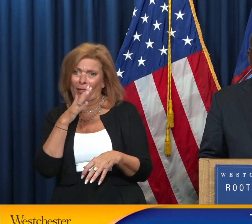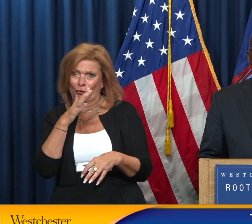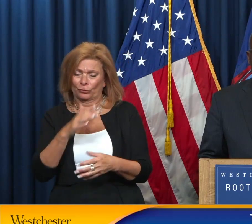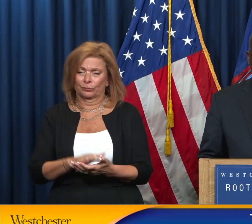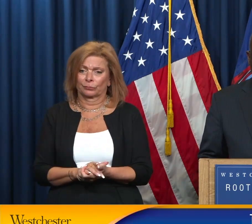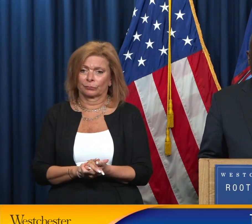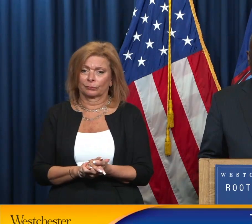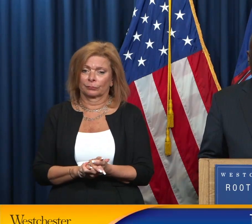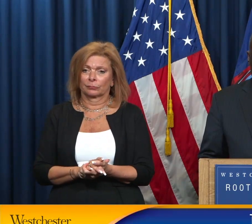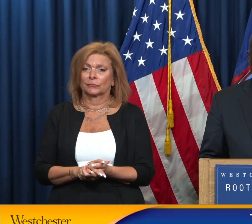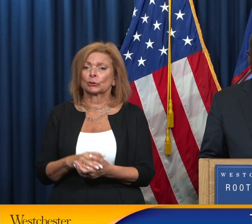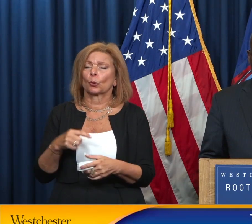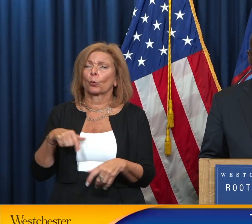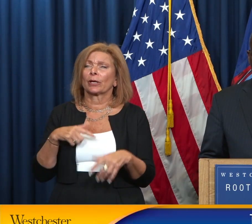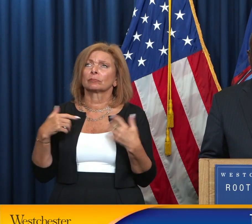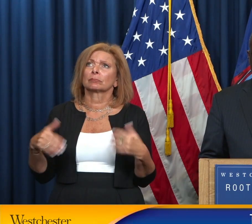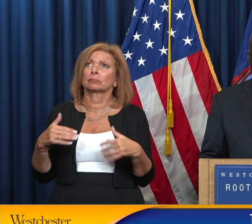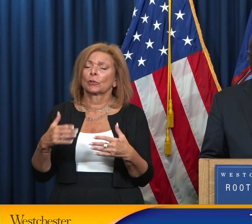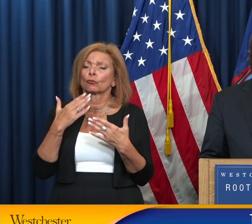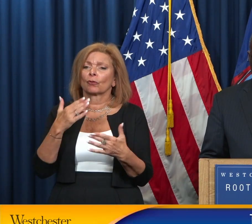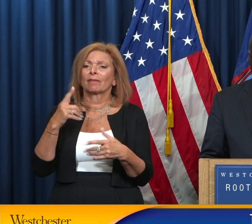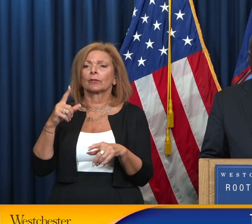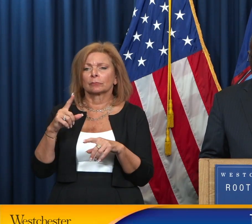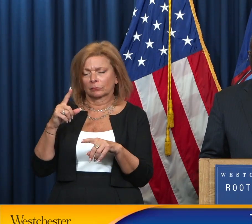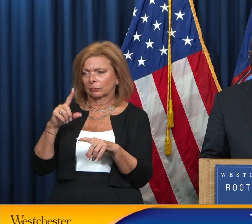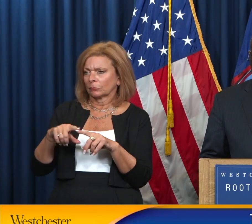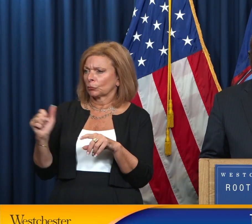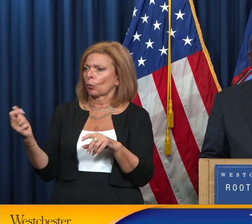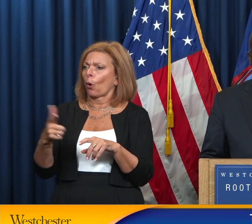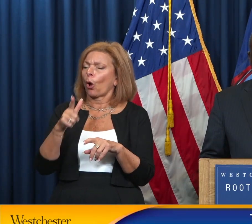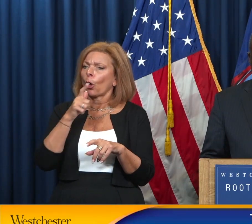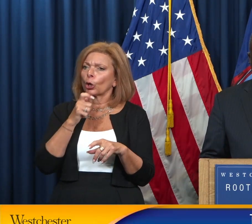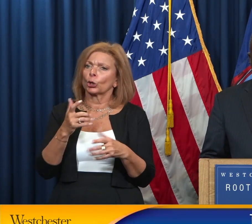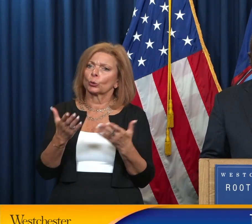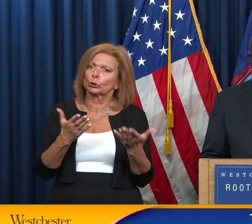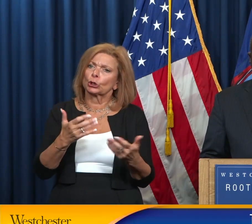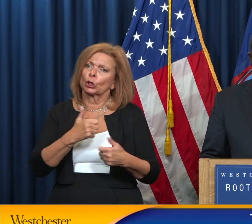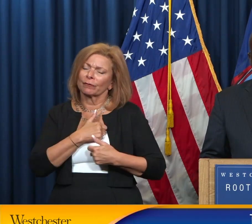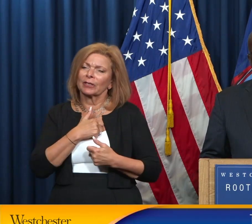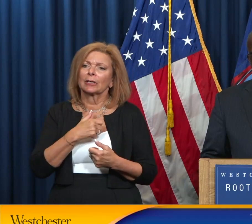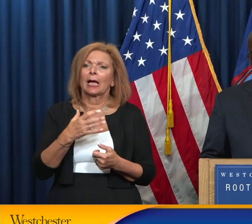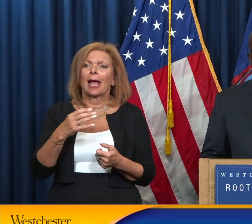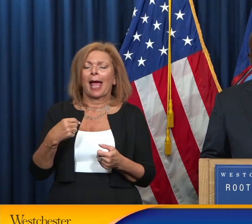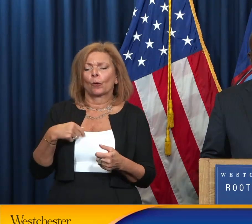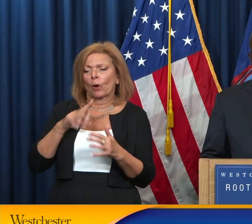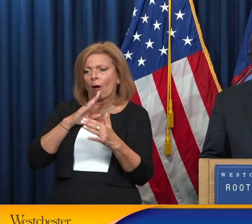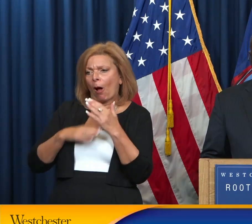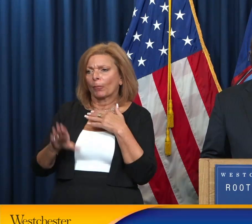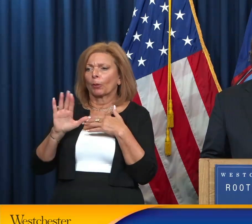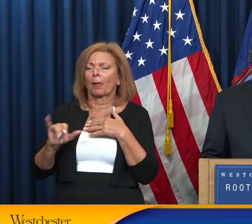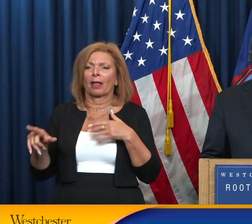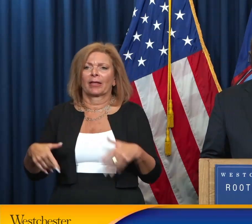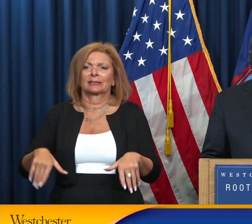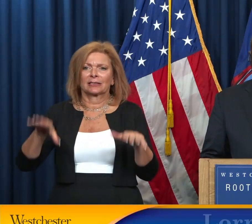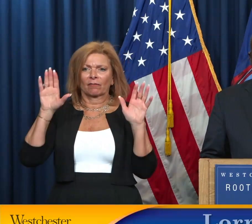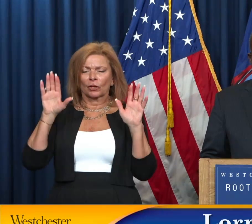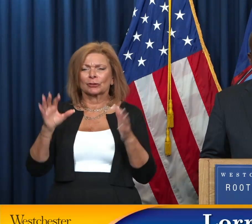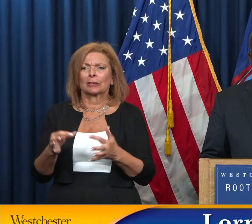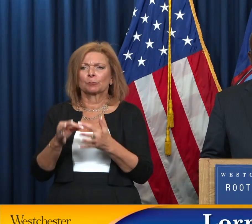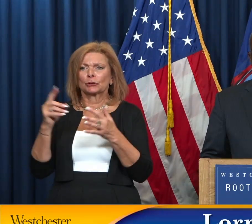eternally grateful to all of those who serve and are humbled by their sacrifice, especially those who have given all.